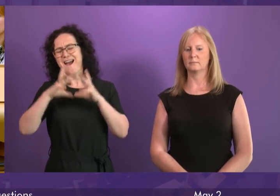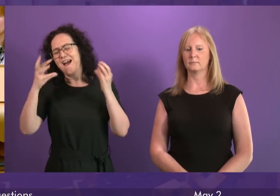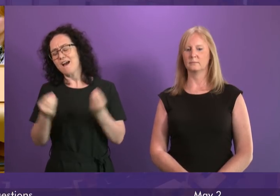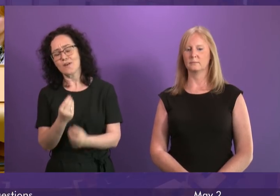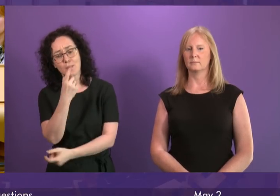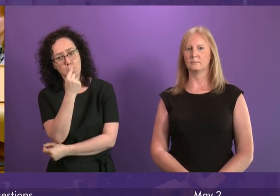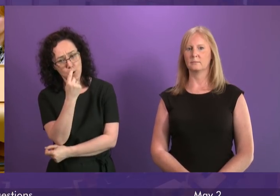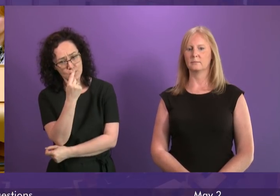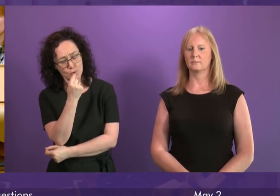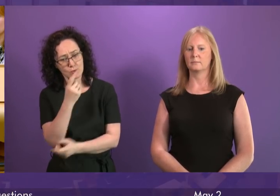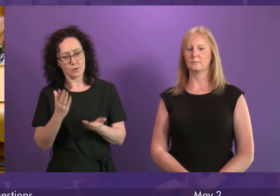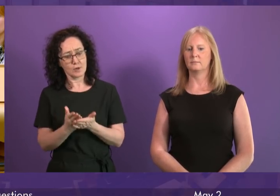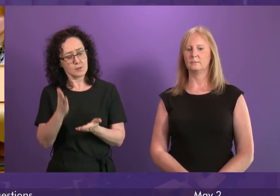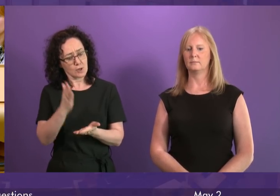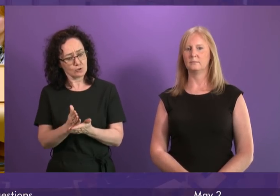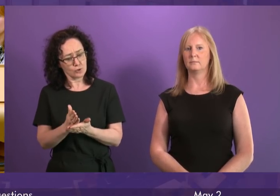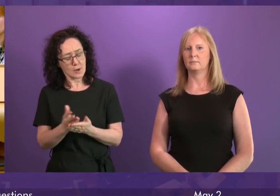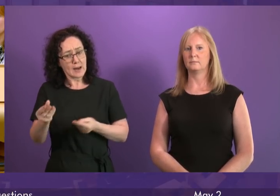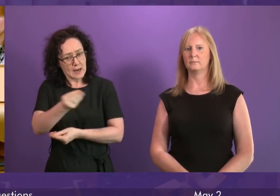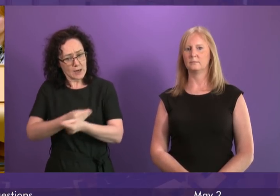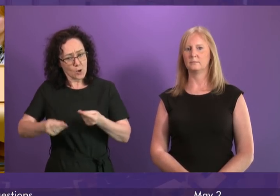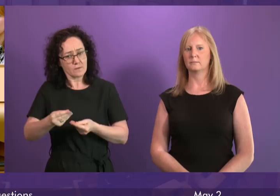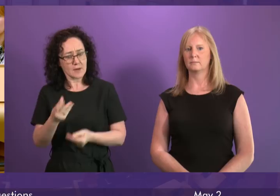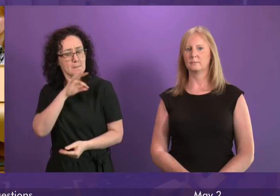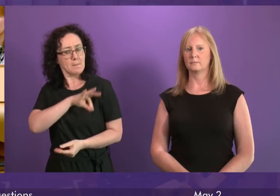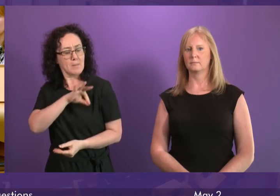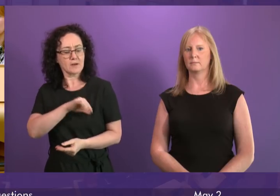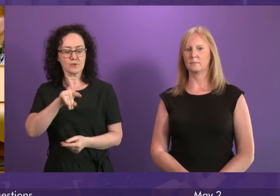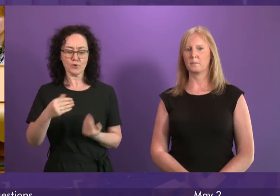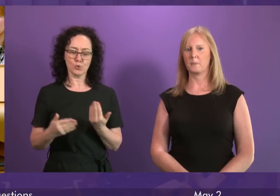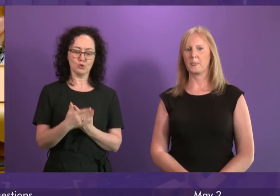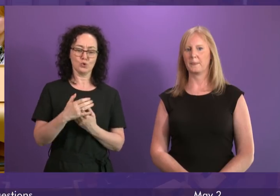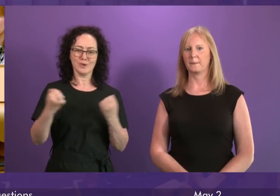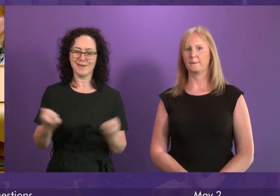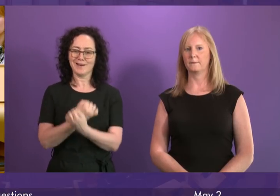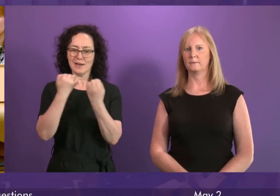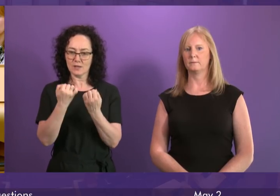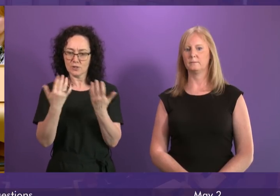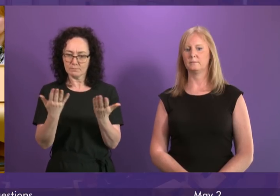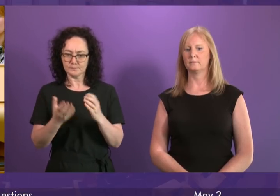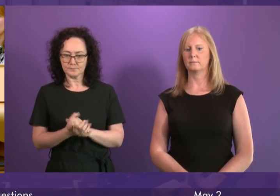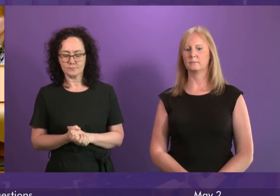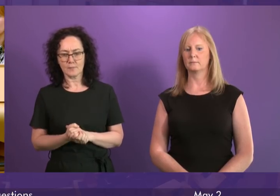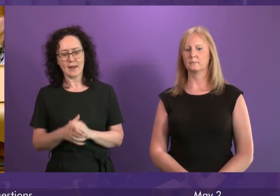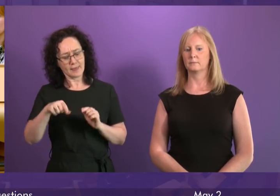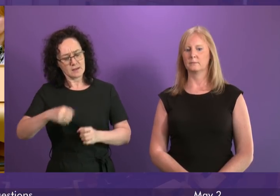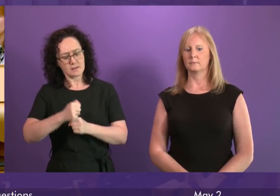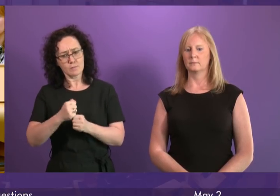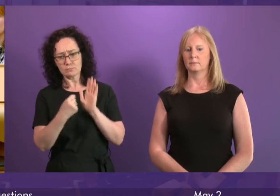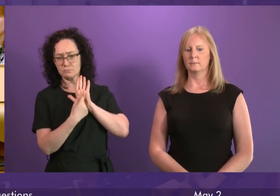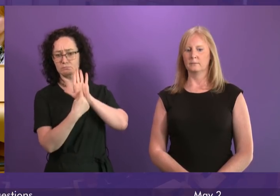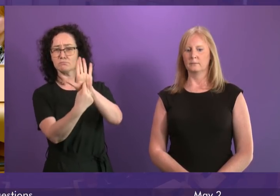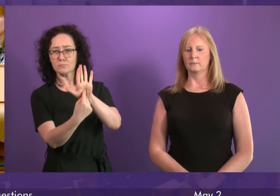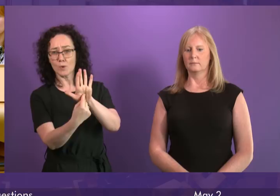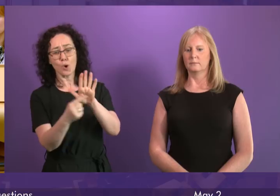economic benefit from the renewables low-carbon revolution. It is in all of our interests to do that. This government has shown our